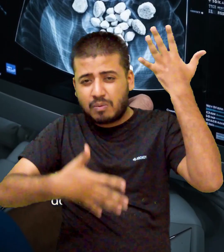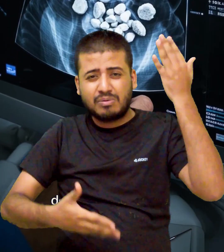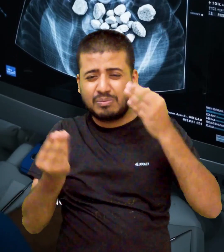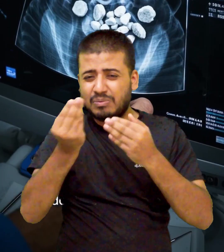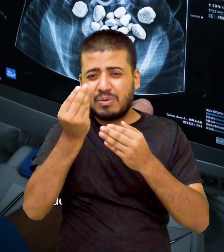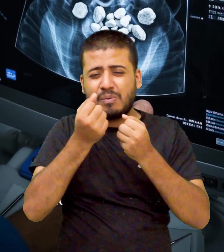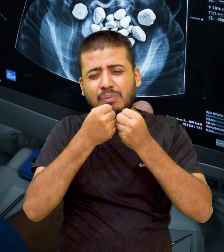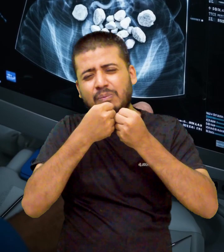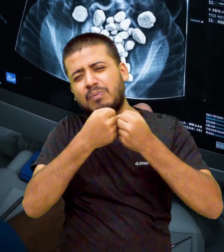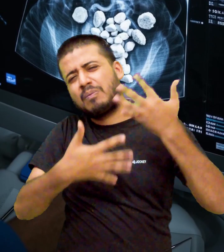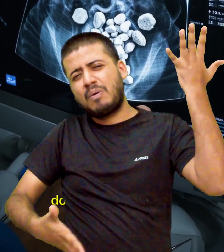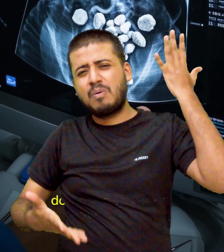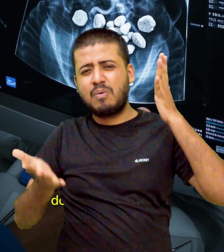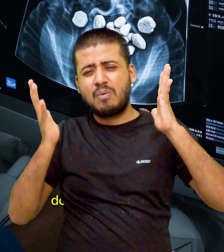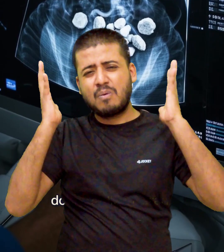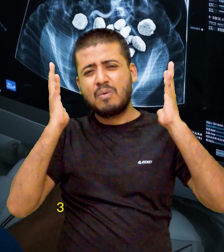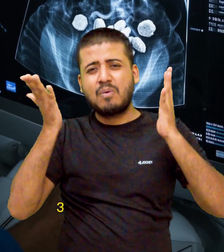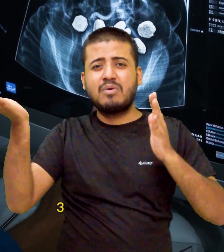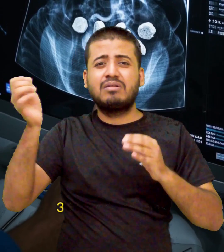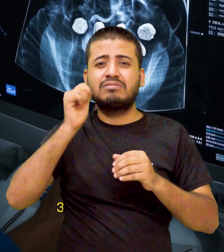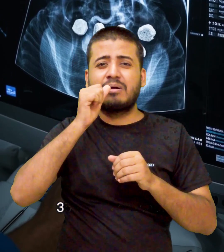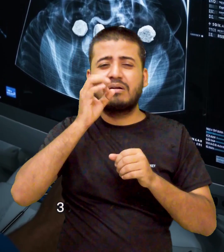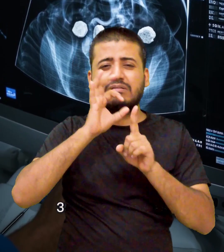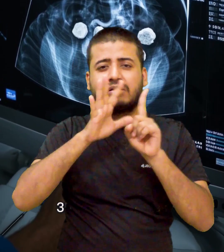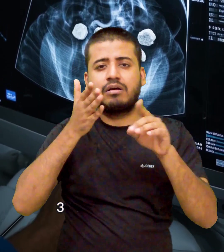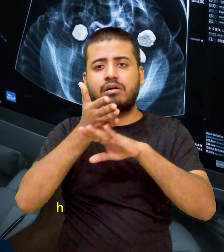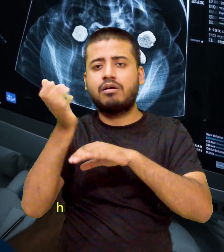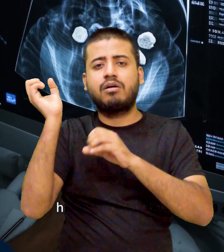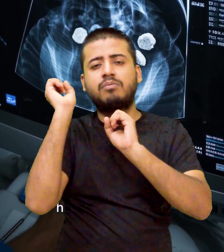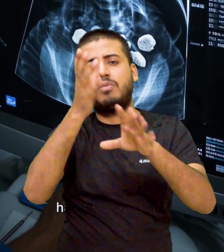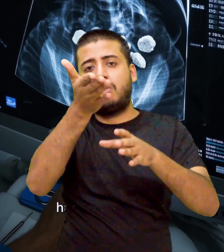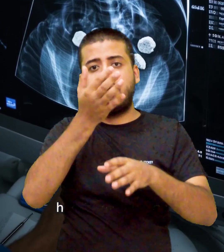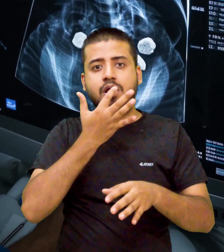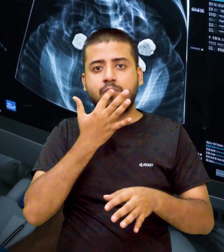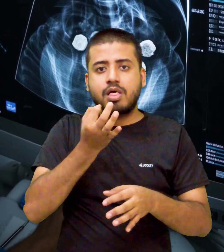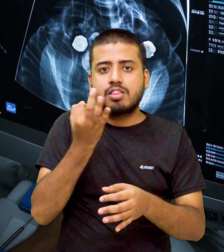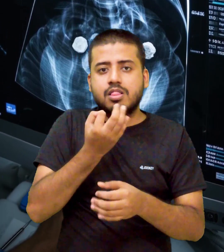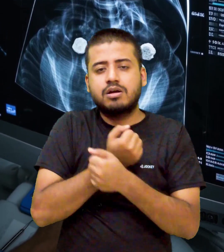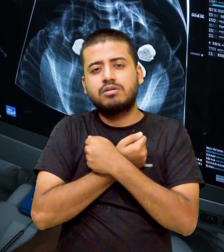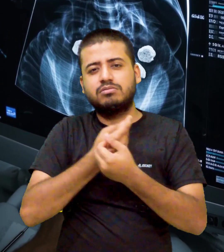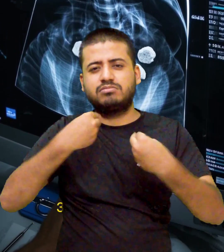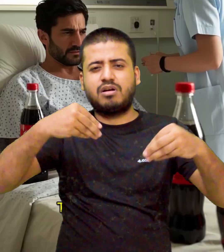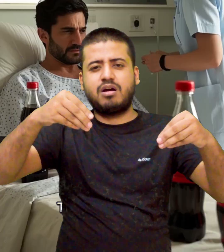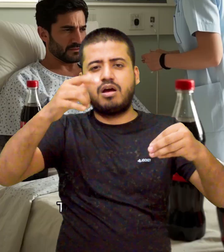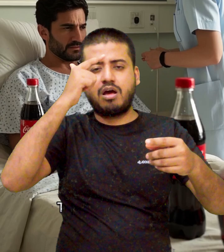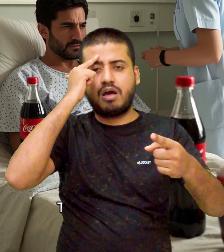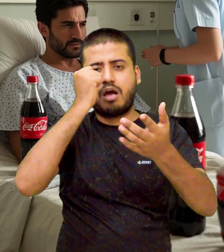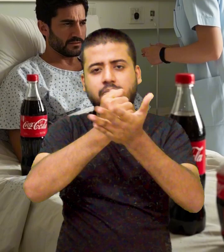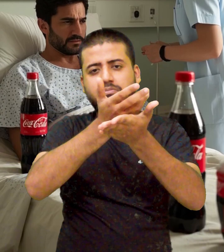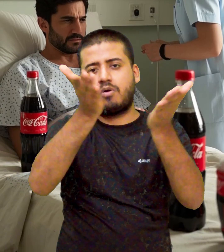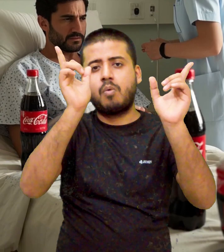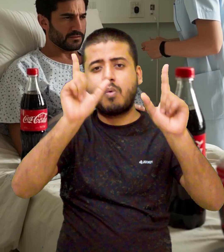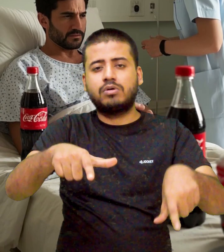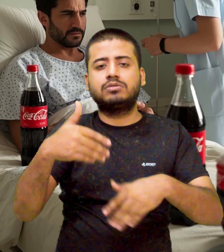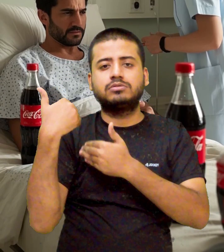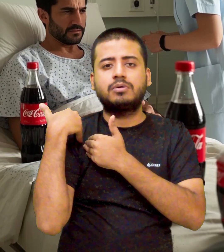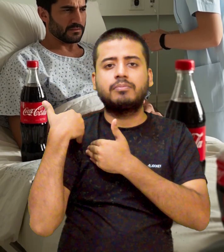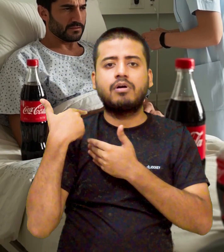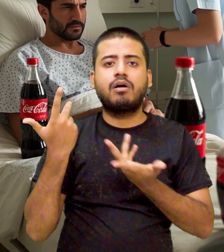12-ounce can of soda contains about 37 grams of sugar. Drinking three liters, approximately 101